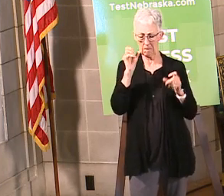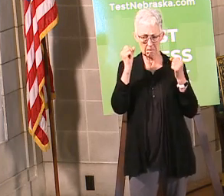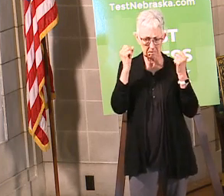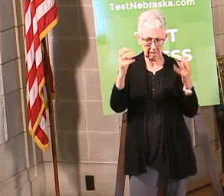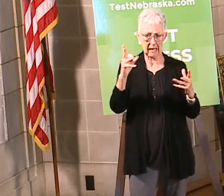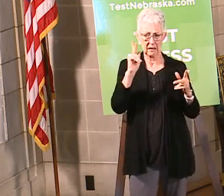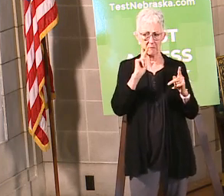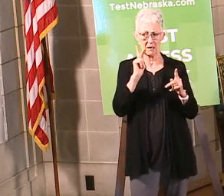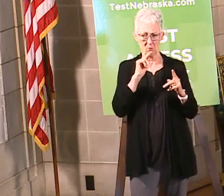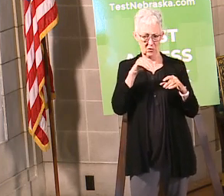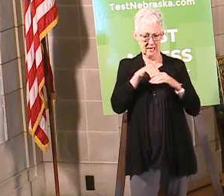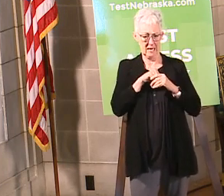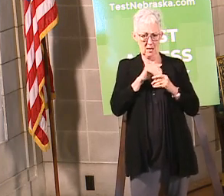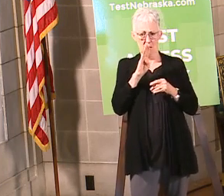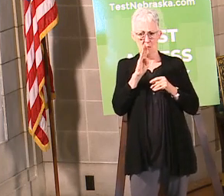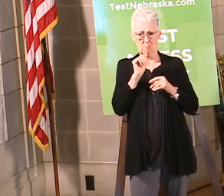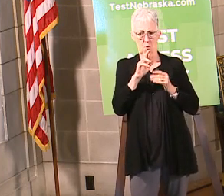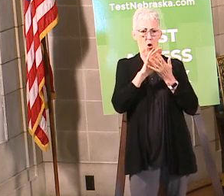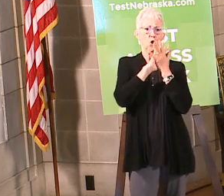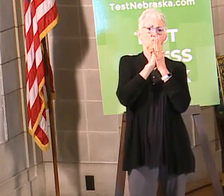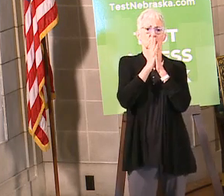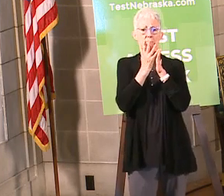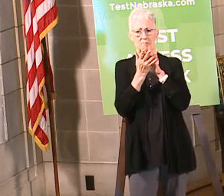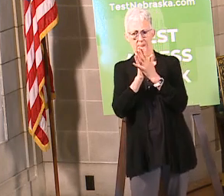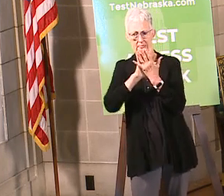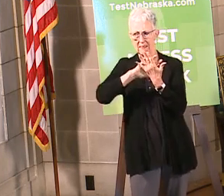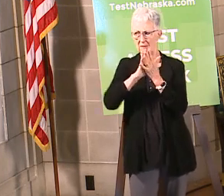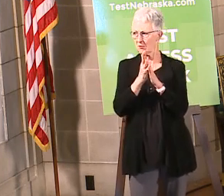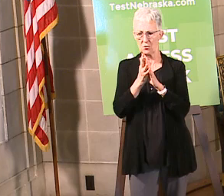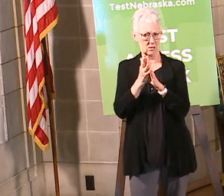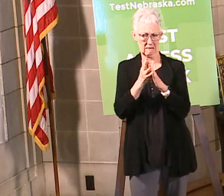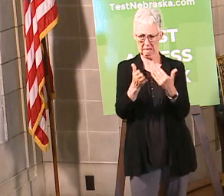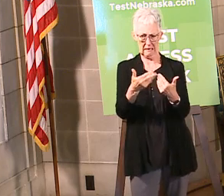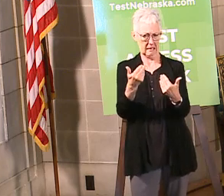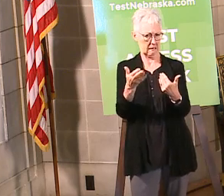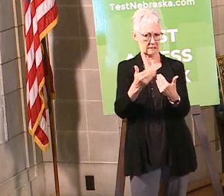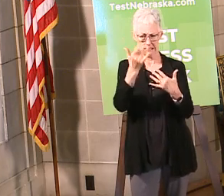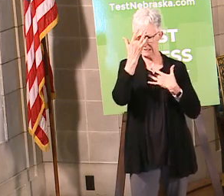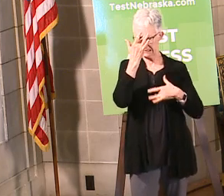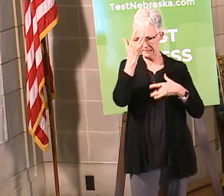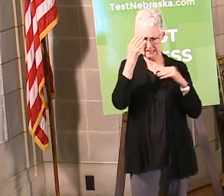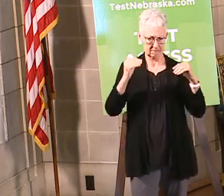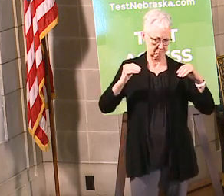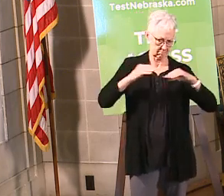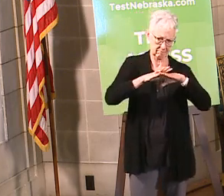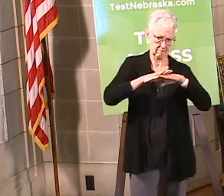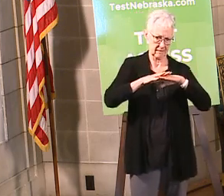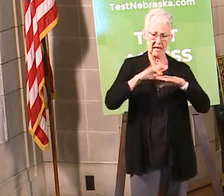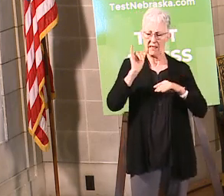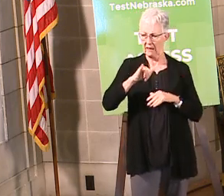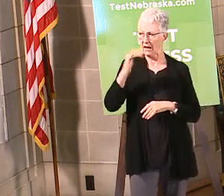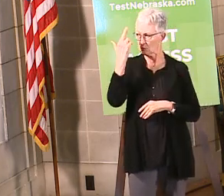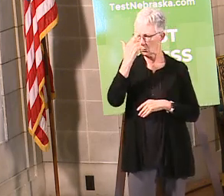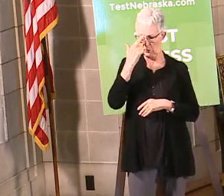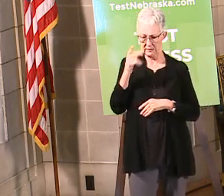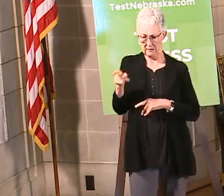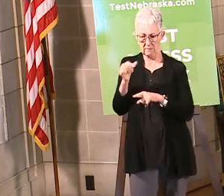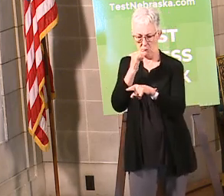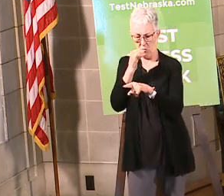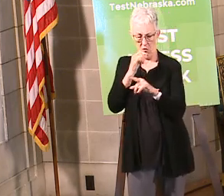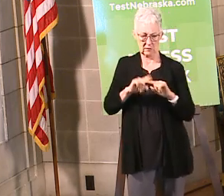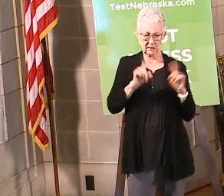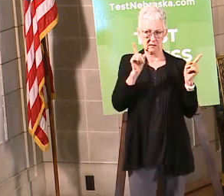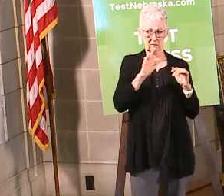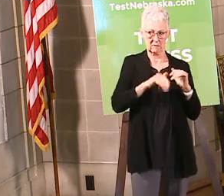bar. And so because that's such a dense concentration of people, that's why bars have been treated differently from restaurants because restaurants, even though, and again, remember,